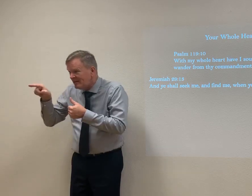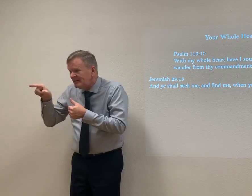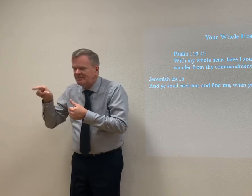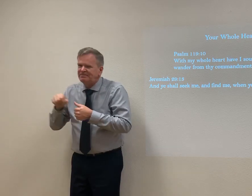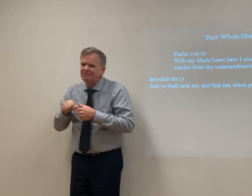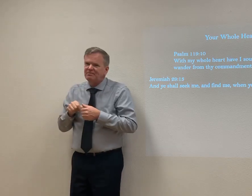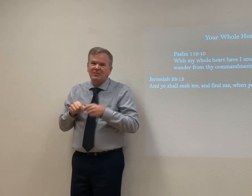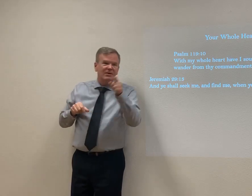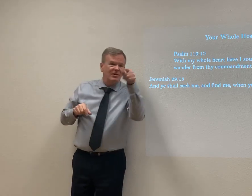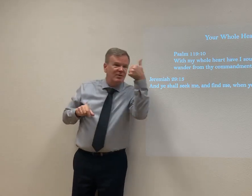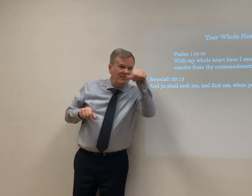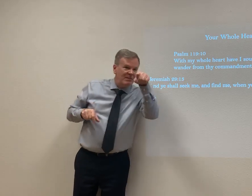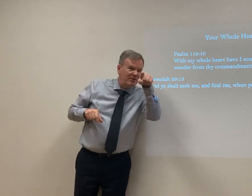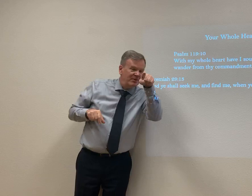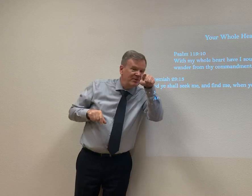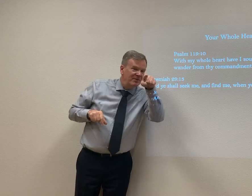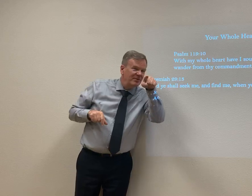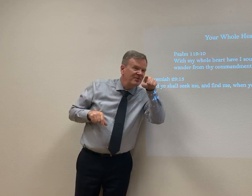including into this lesson now. But you remember that?